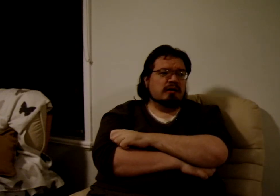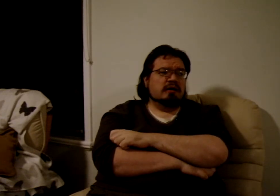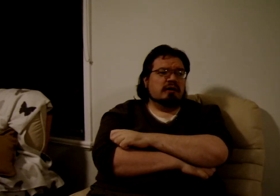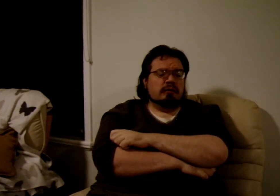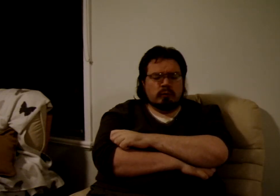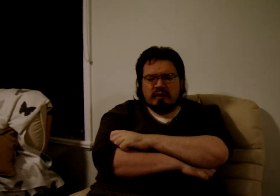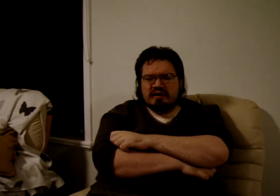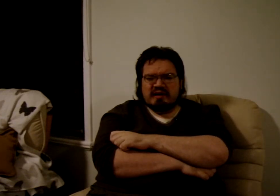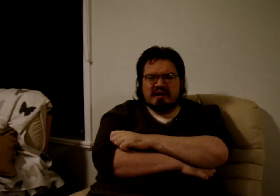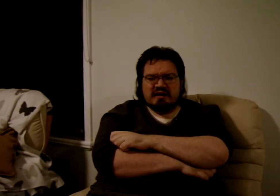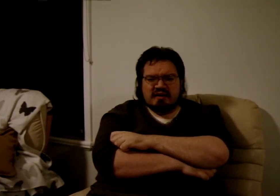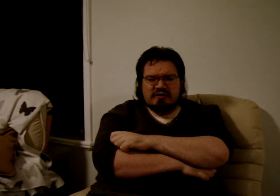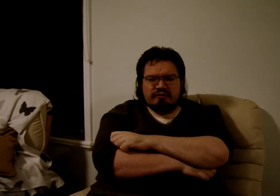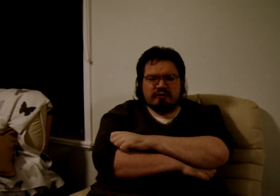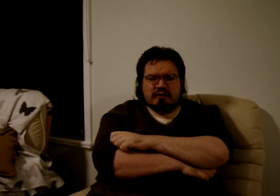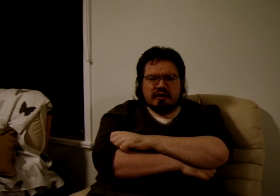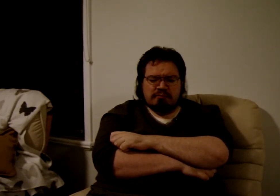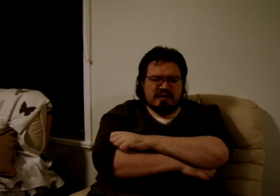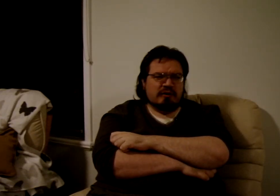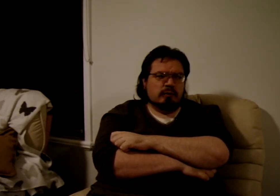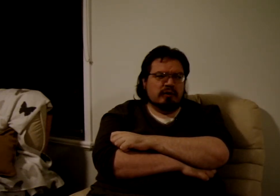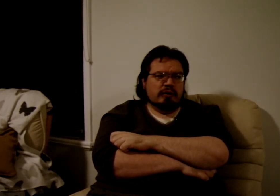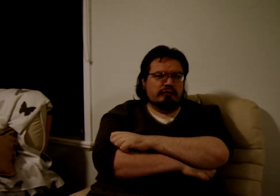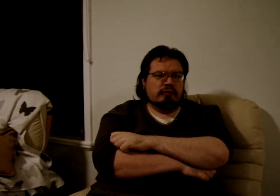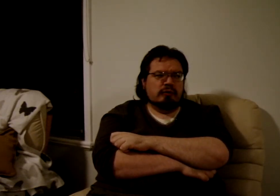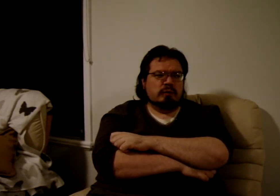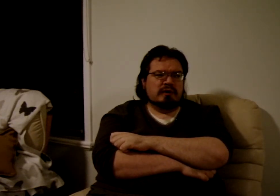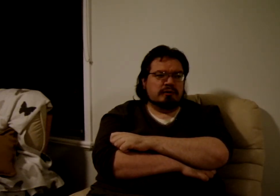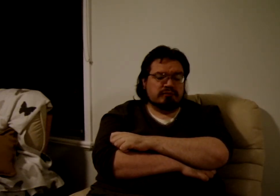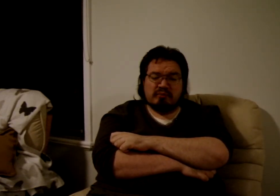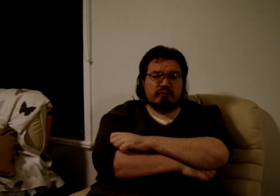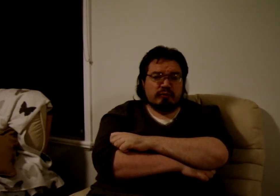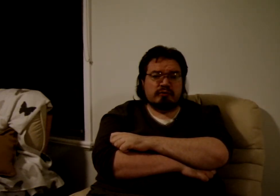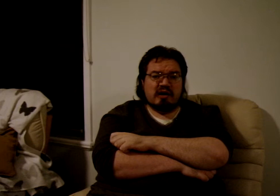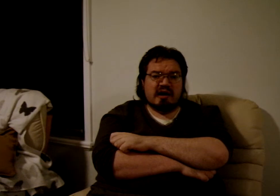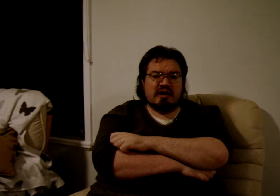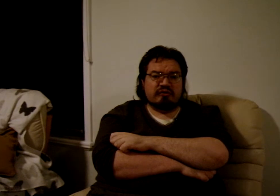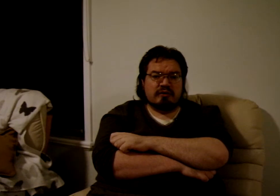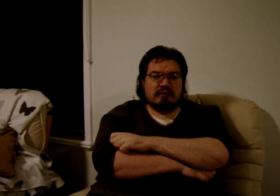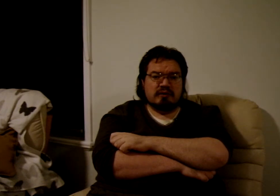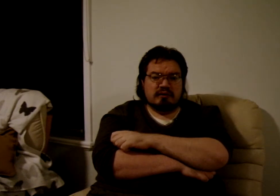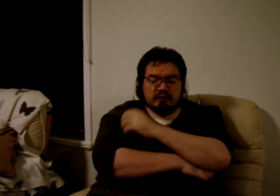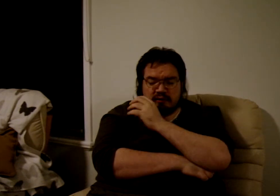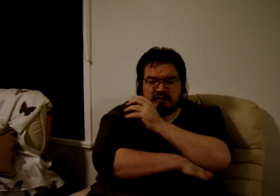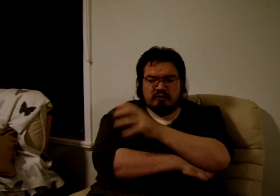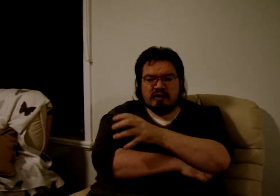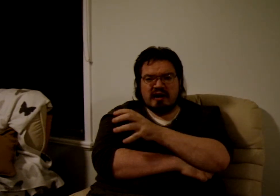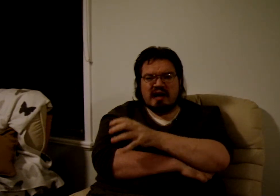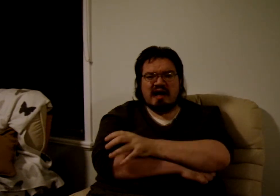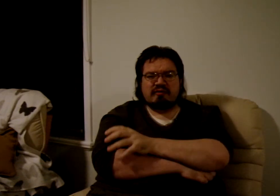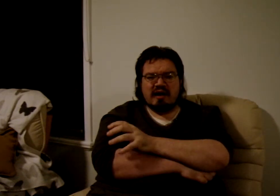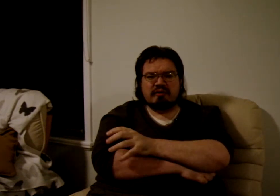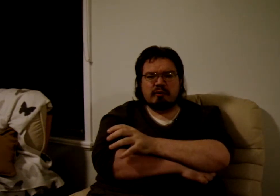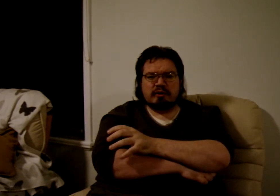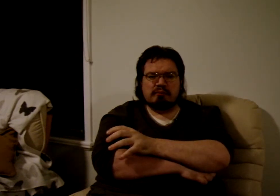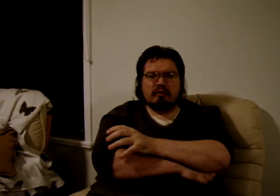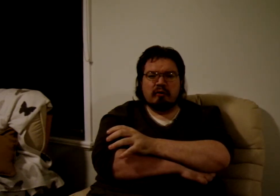What you need is a better world where problems will arise, yet you have everyone on board